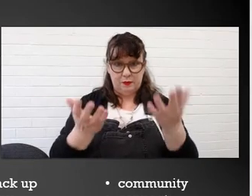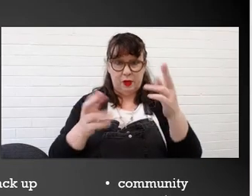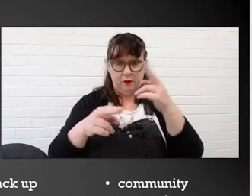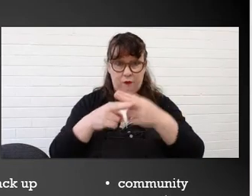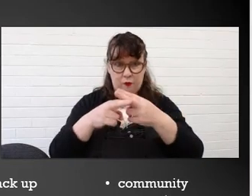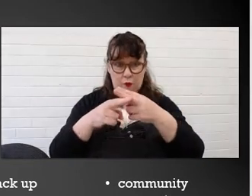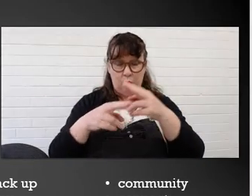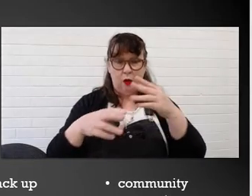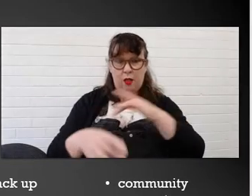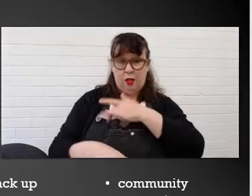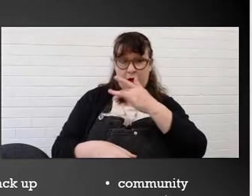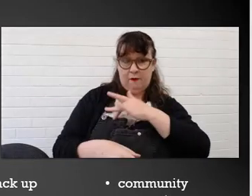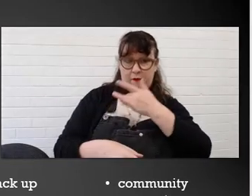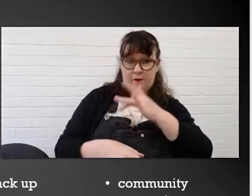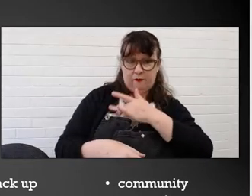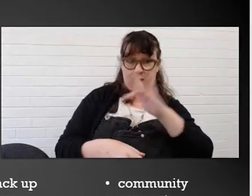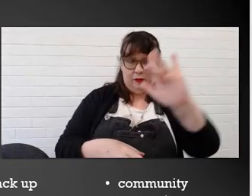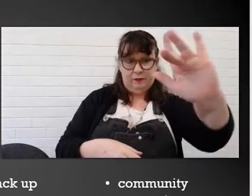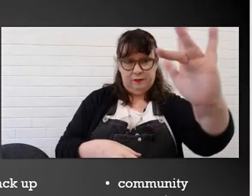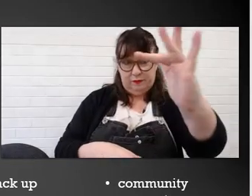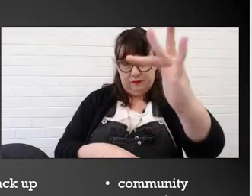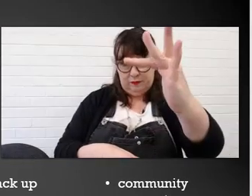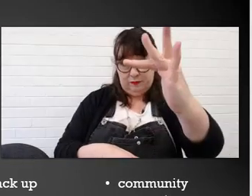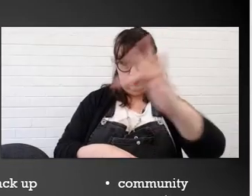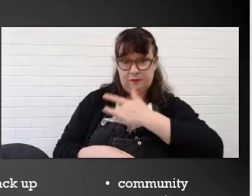Play for life.